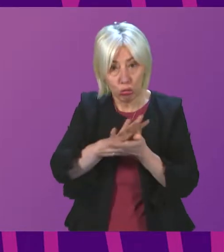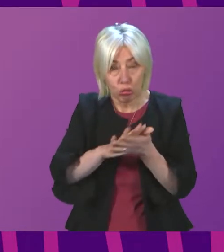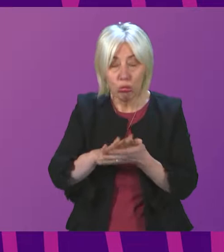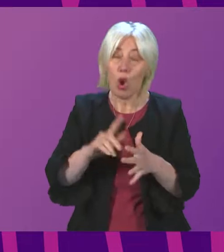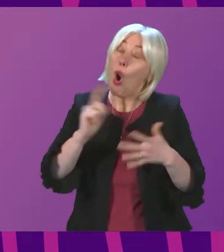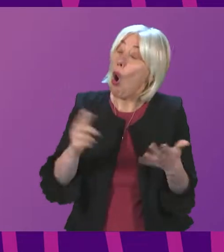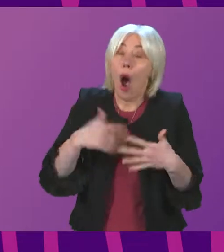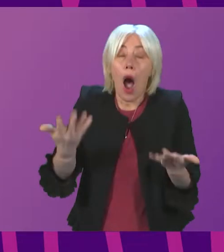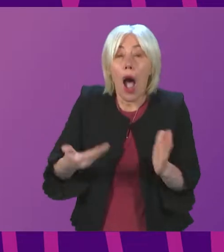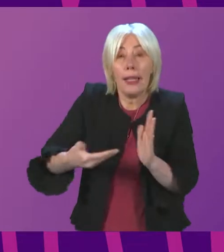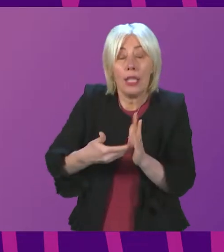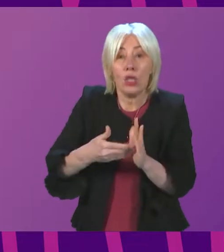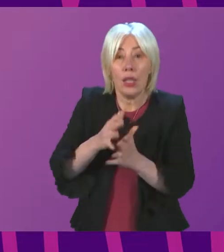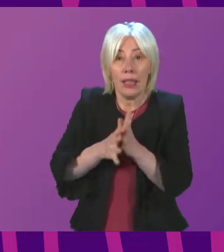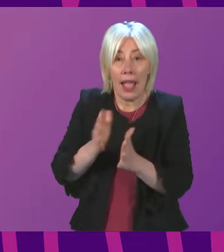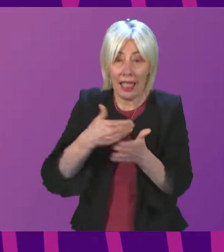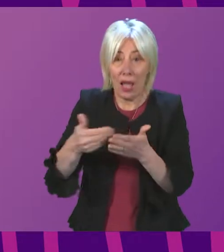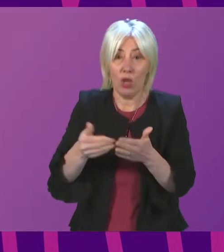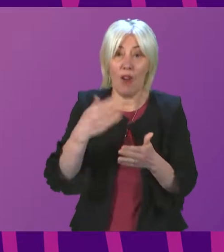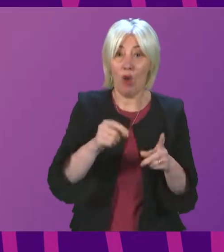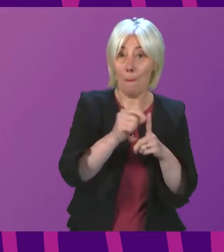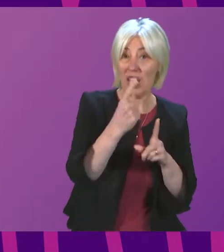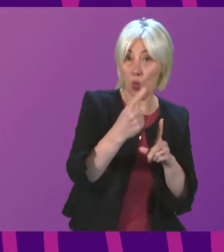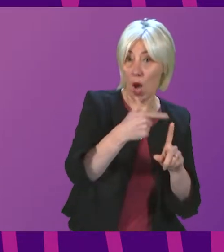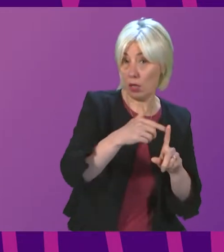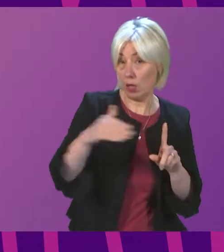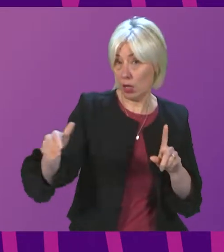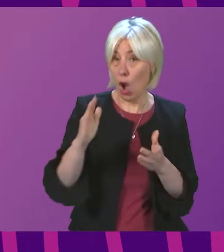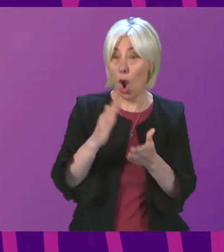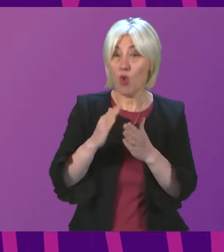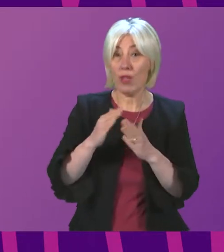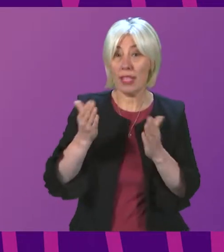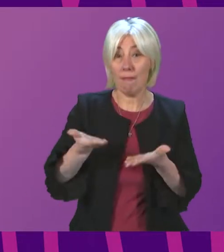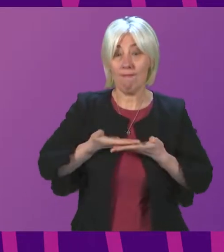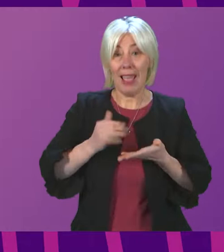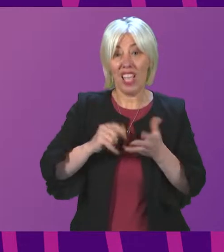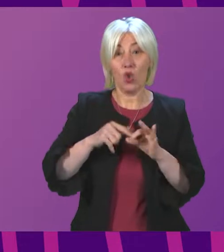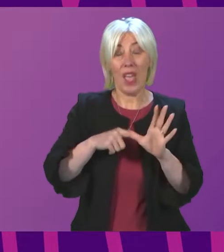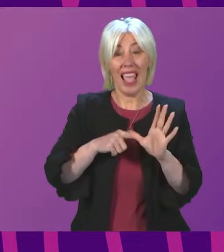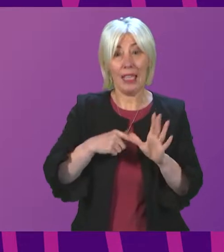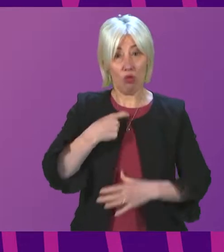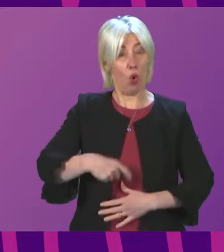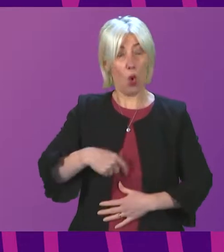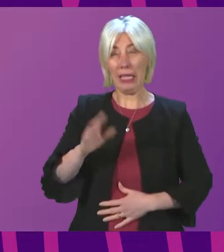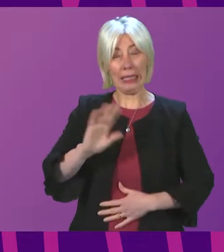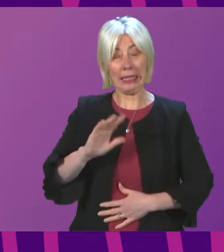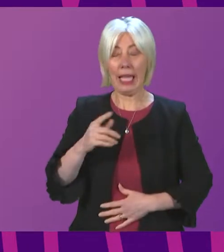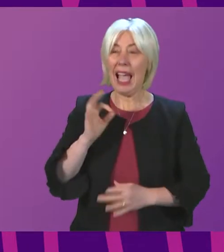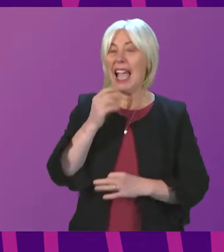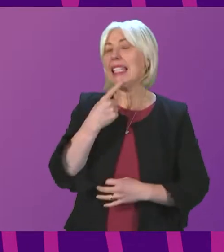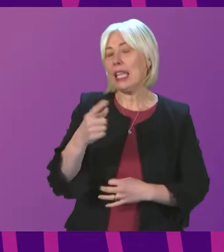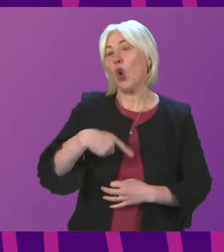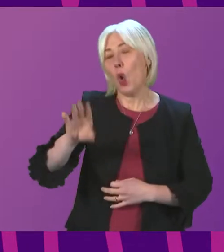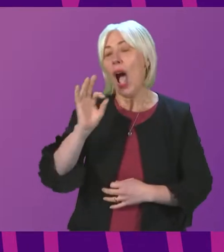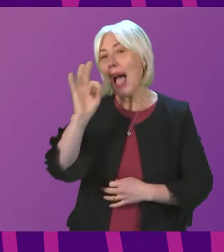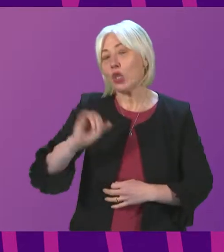additional language from primary one is not strictly in the sqa's gift it advises the committee to seek advice from those in